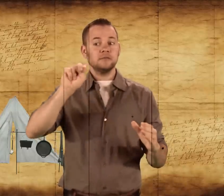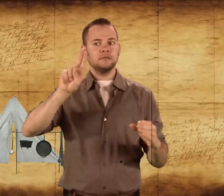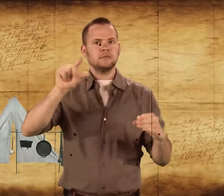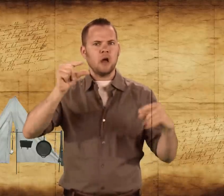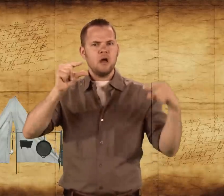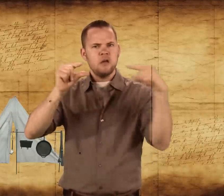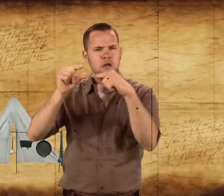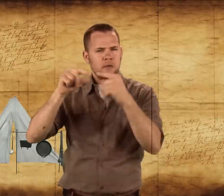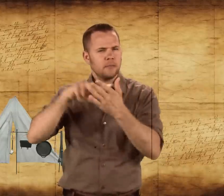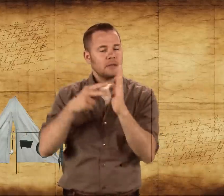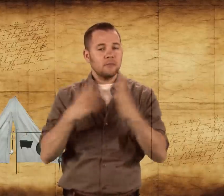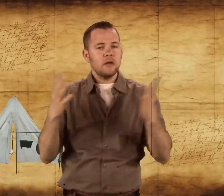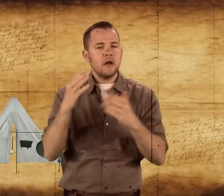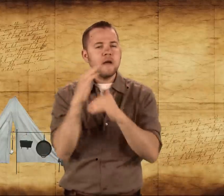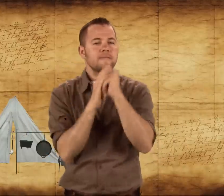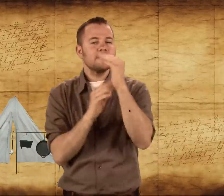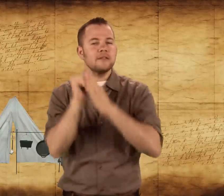What does that mean? It meant they were comfortable.